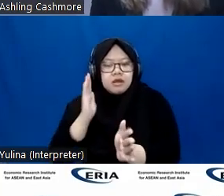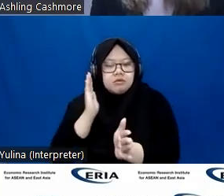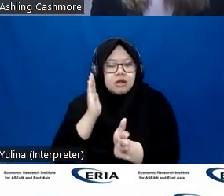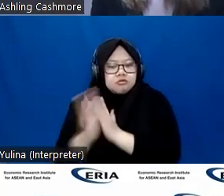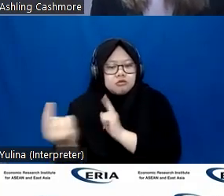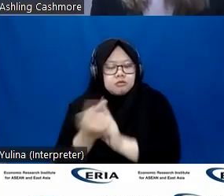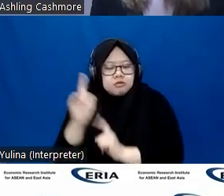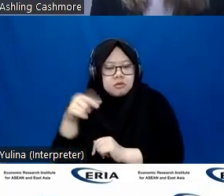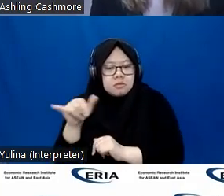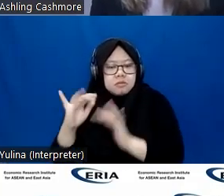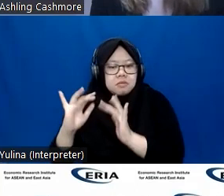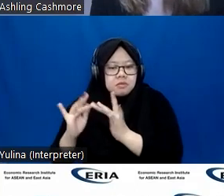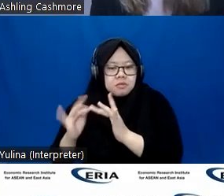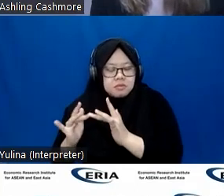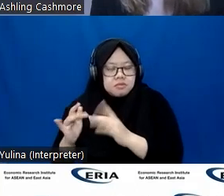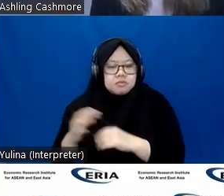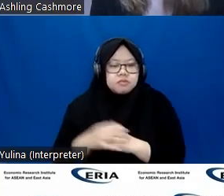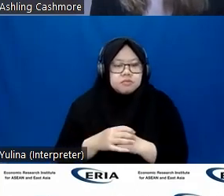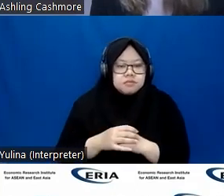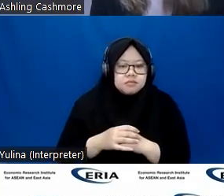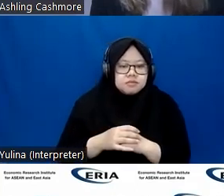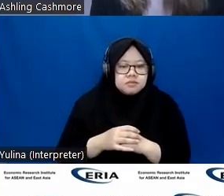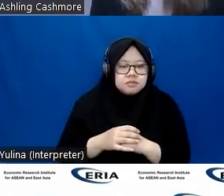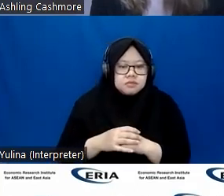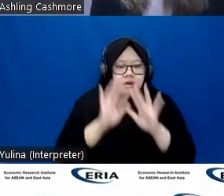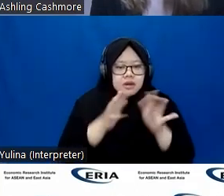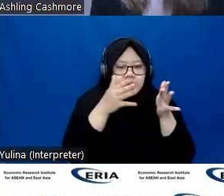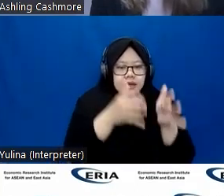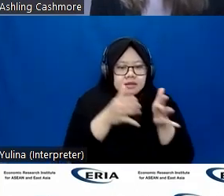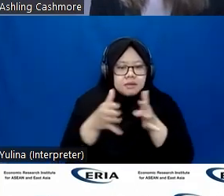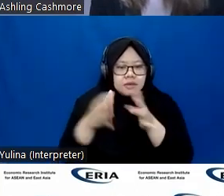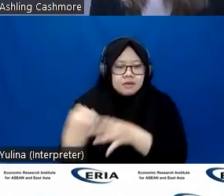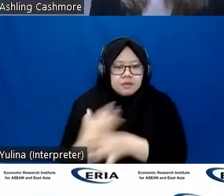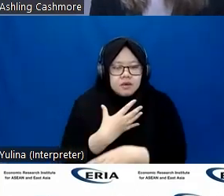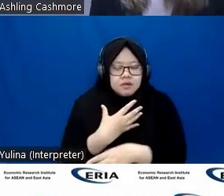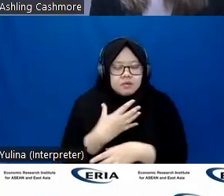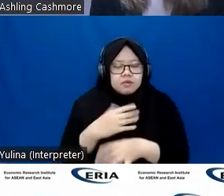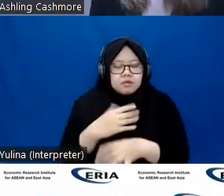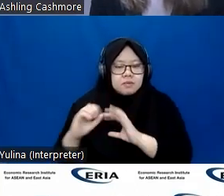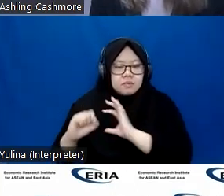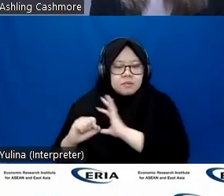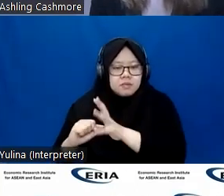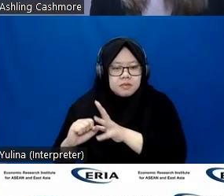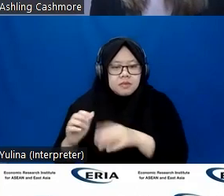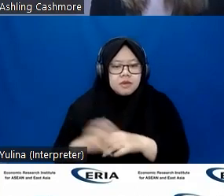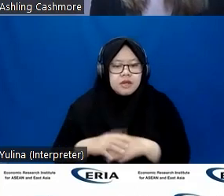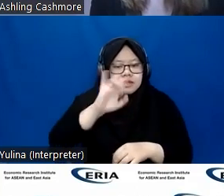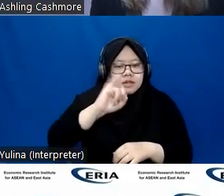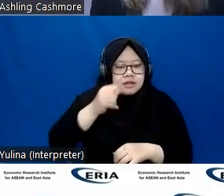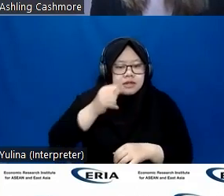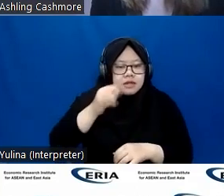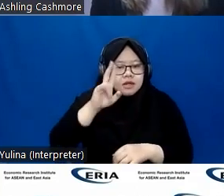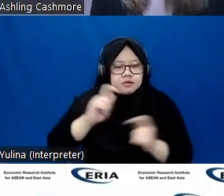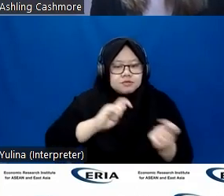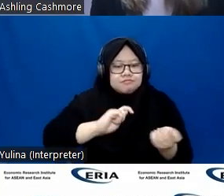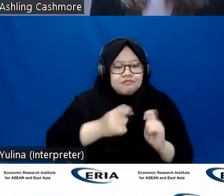the stigma from digital working, which in many respects has been positive for inclusion, because it provided flexibility for people with disabilities,